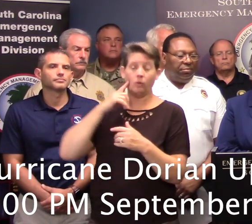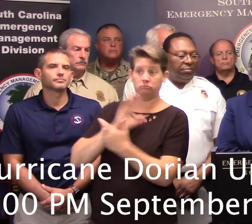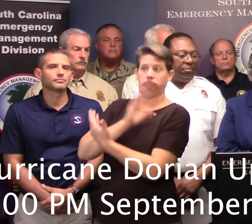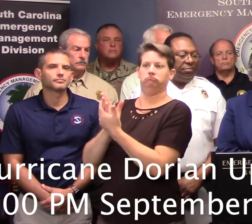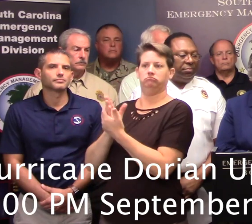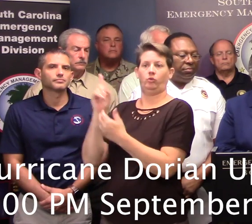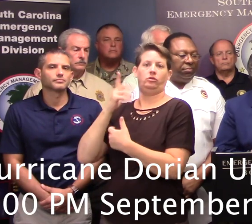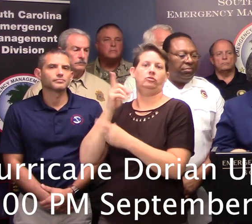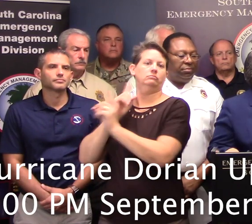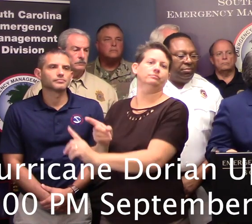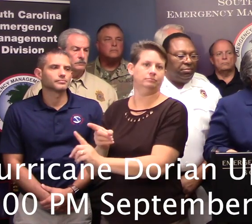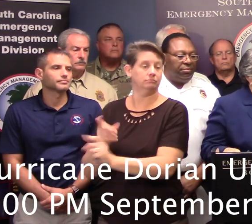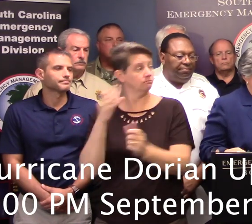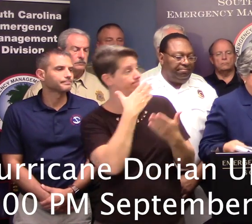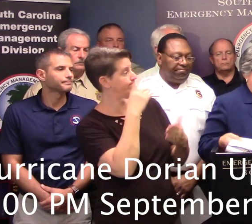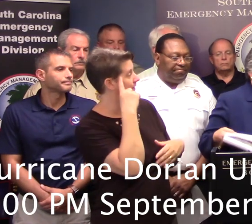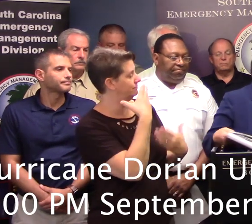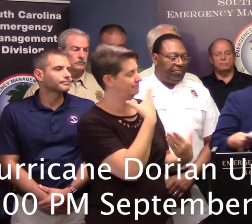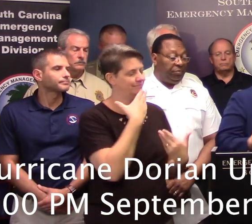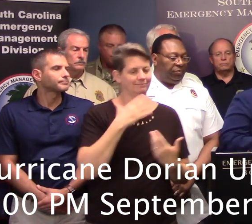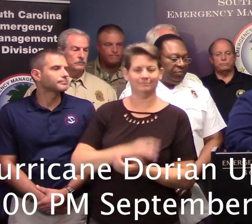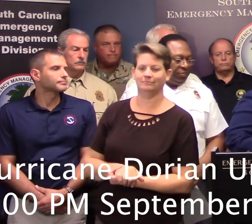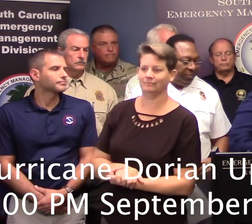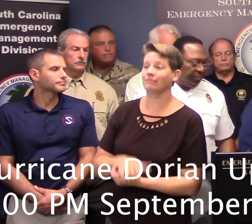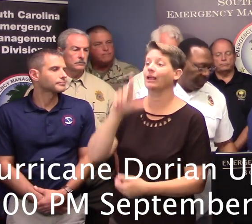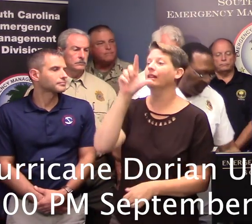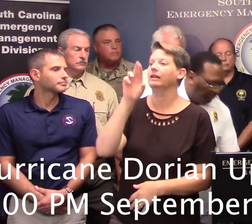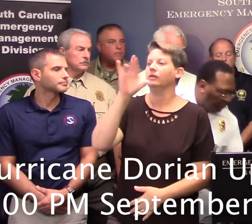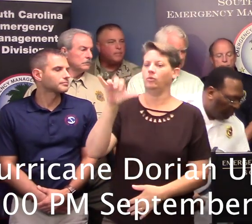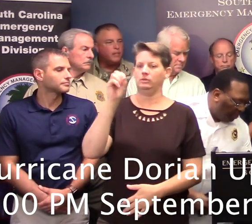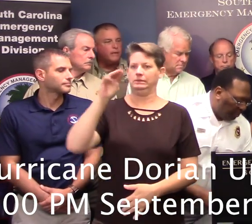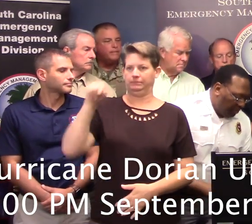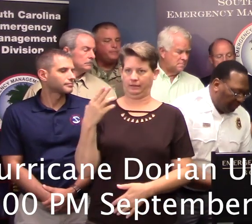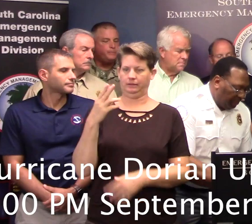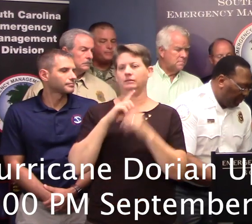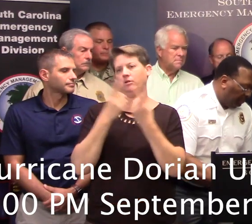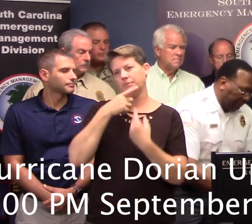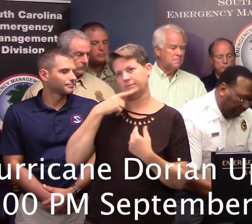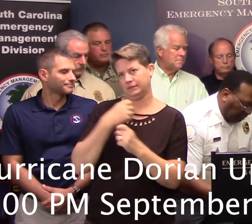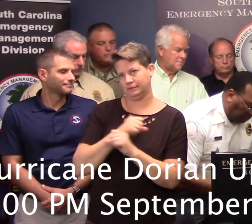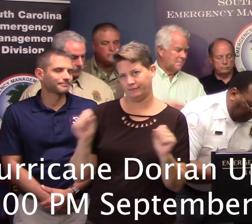is. Thank you. Thank you, ma'am. Director of U.R. Smith, Department of Public Safety.